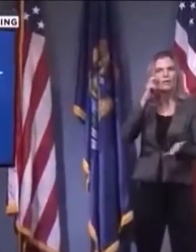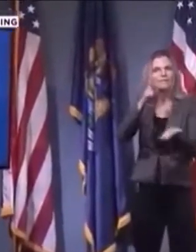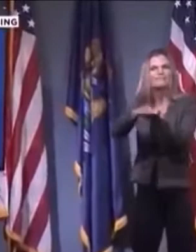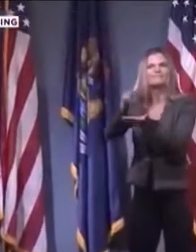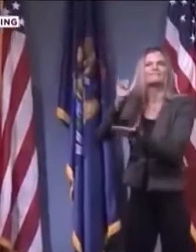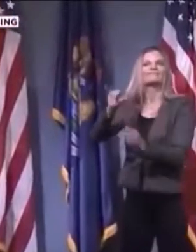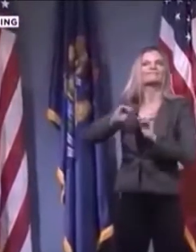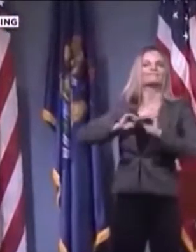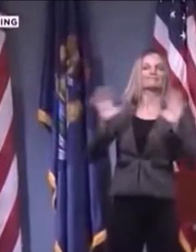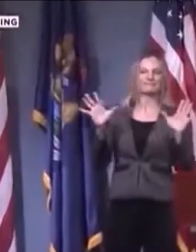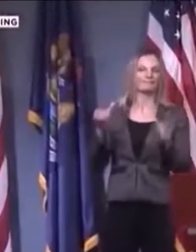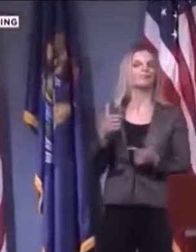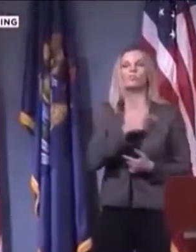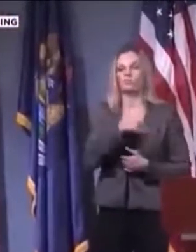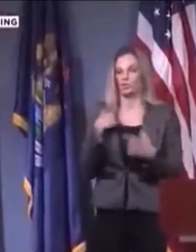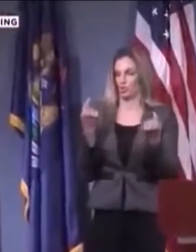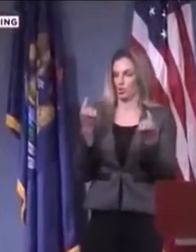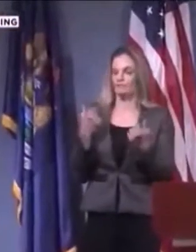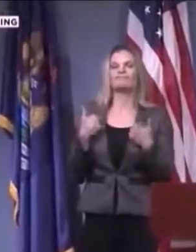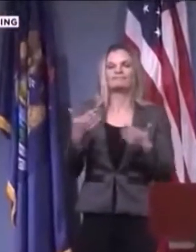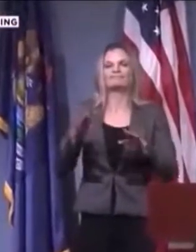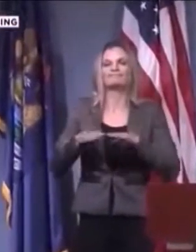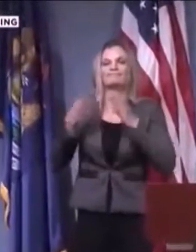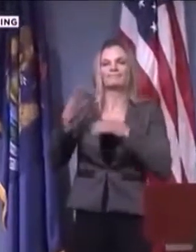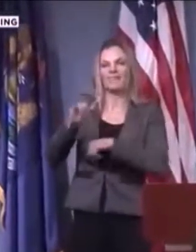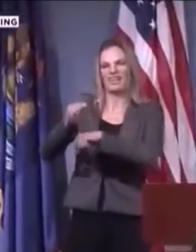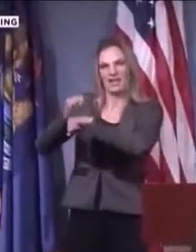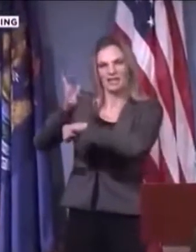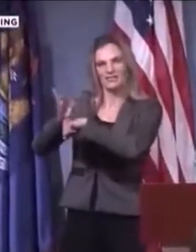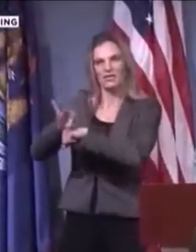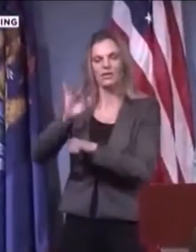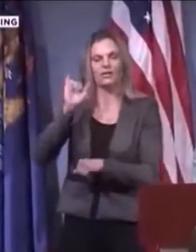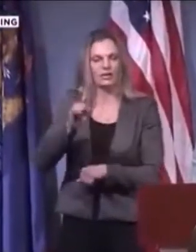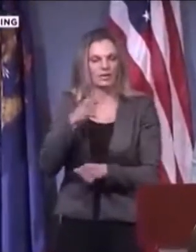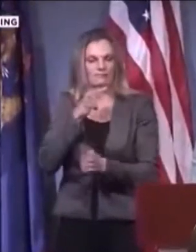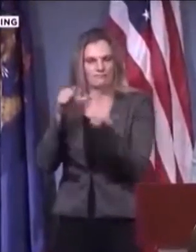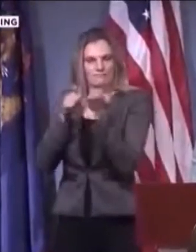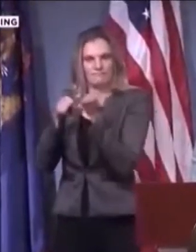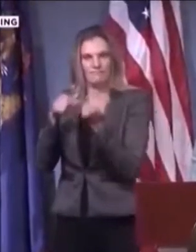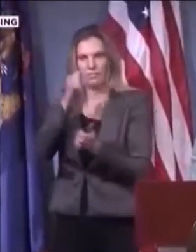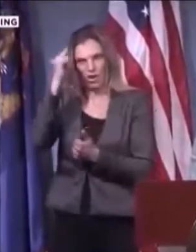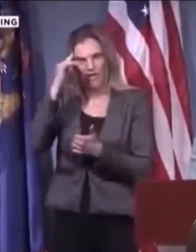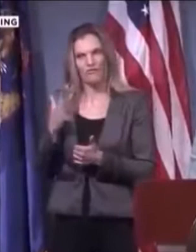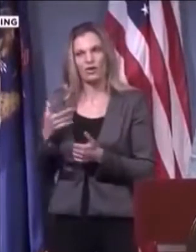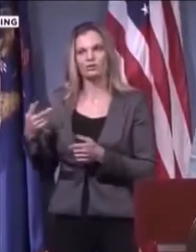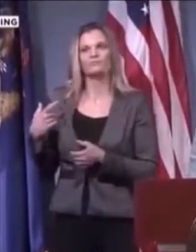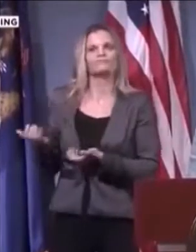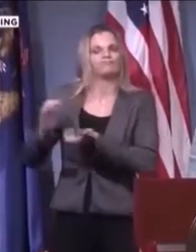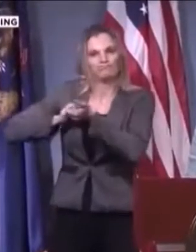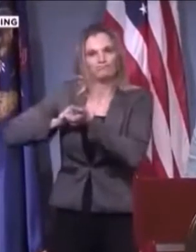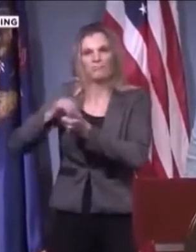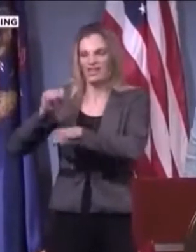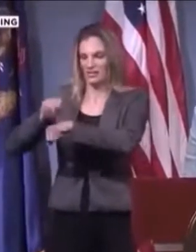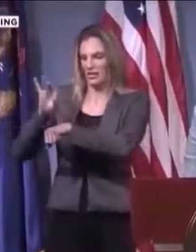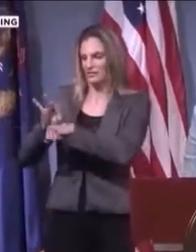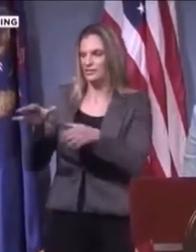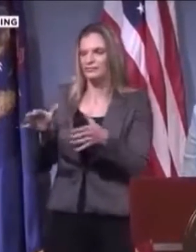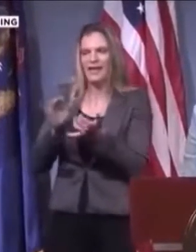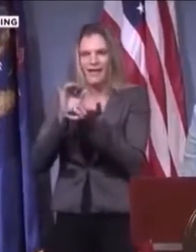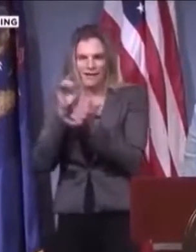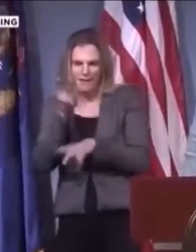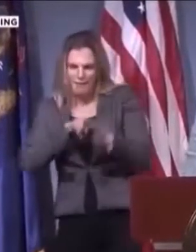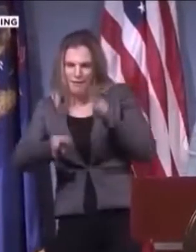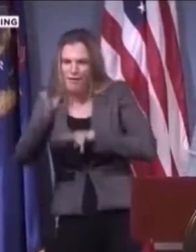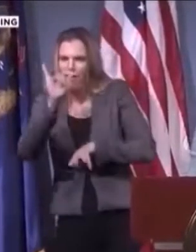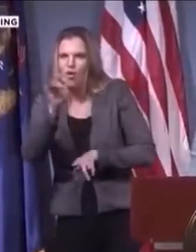you an example, the white population only is 40% of the cases, so that's 10% more. I couldn't